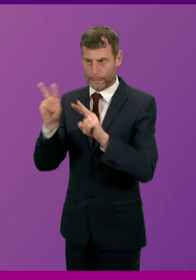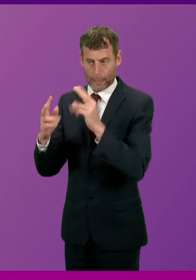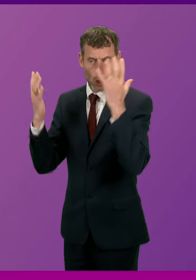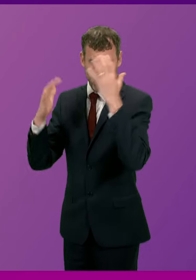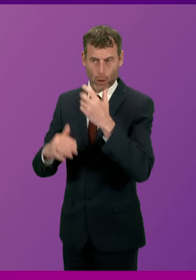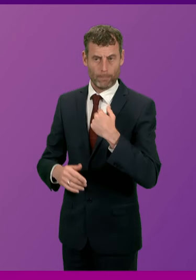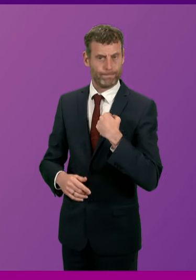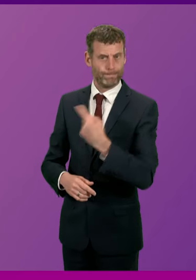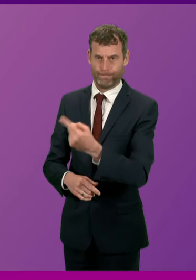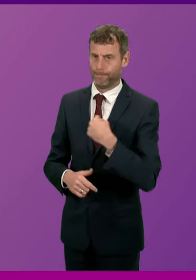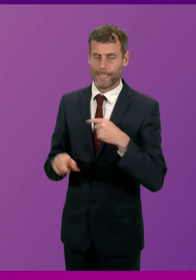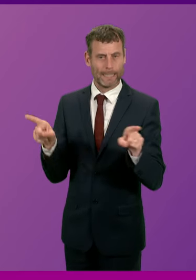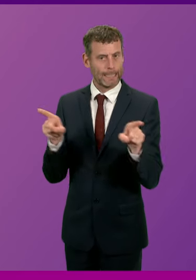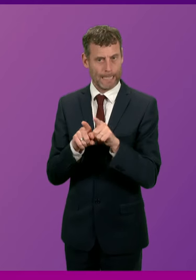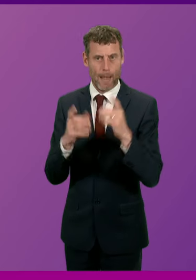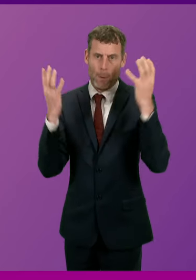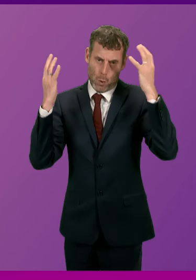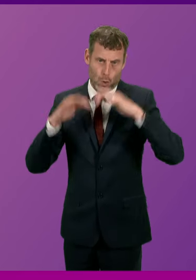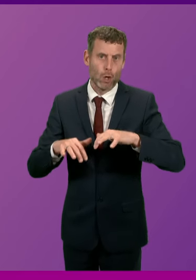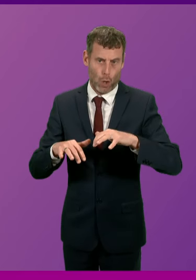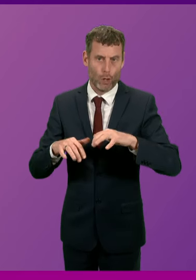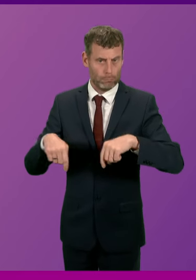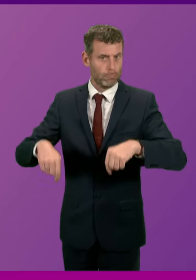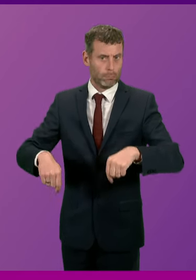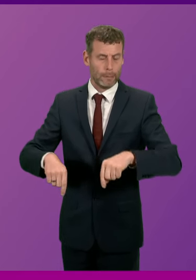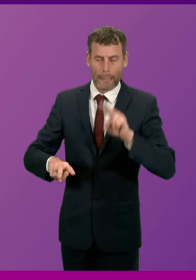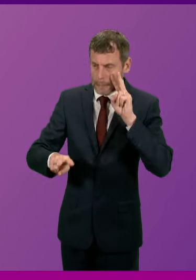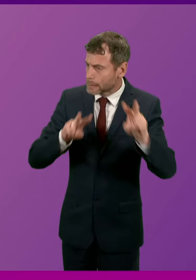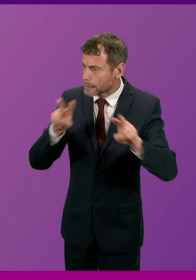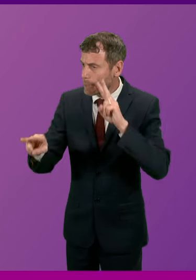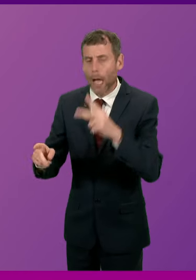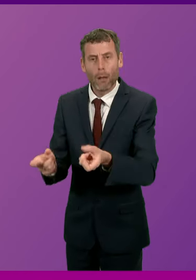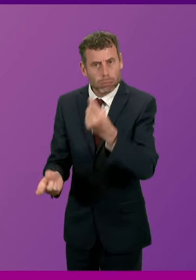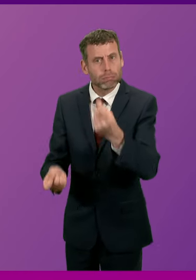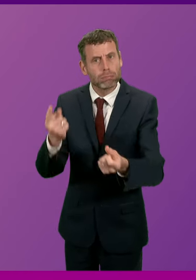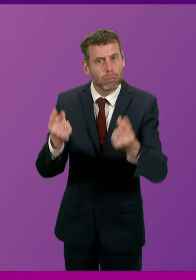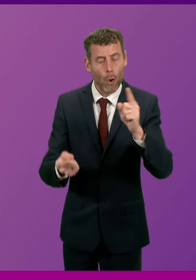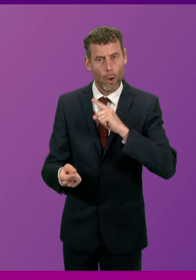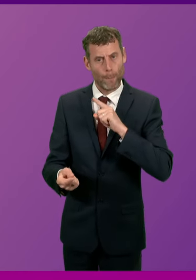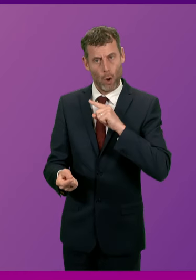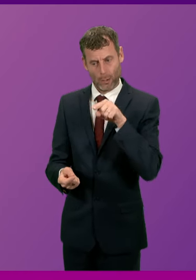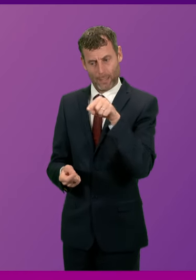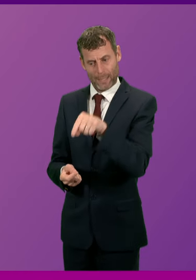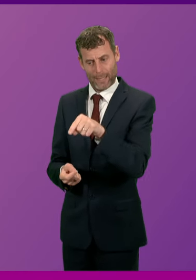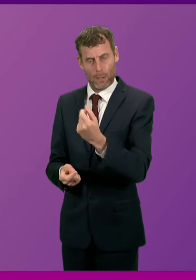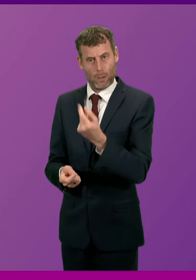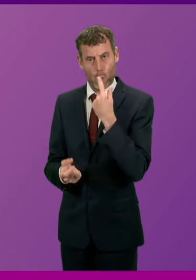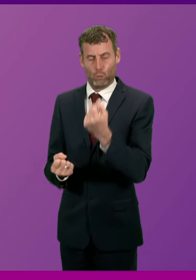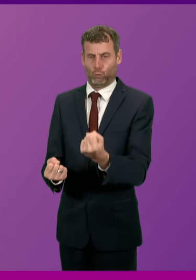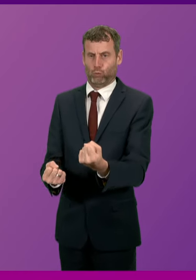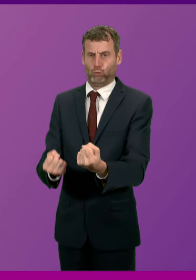Finlay raises and expresses to Parliament because the potency